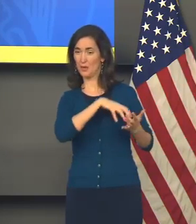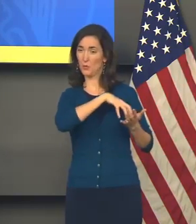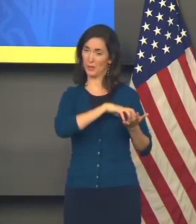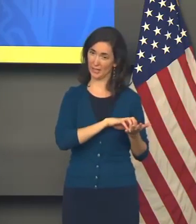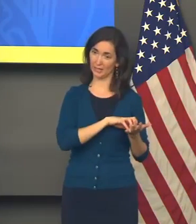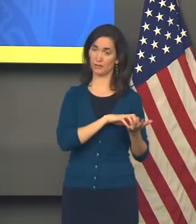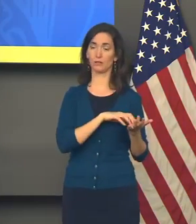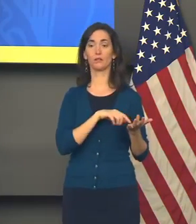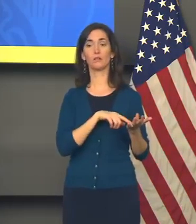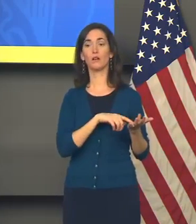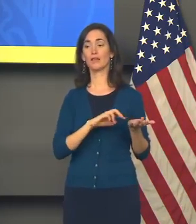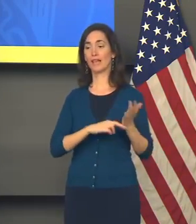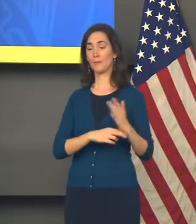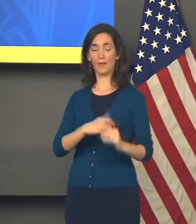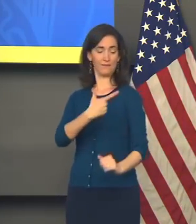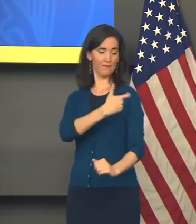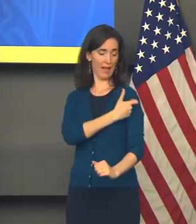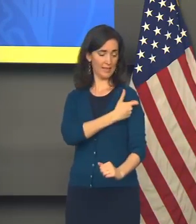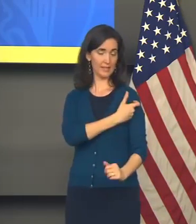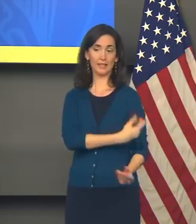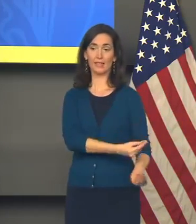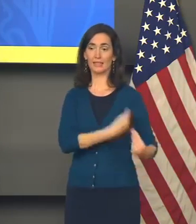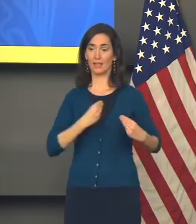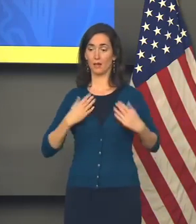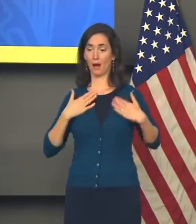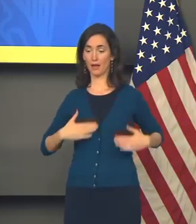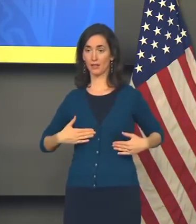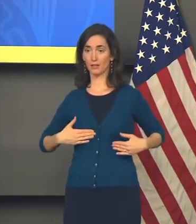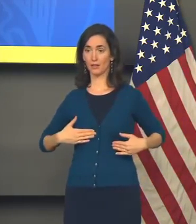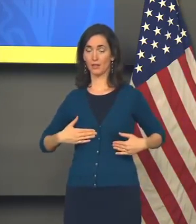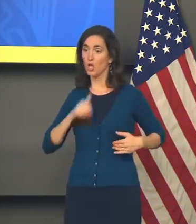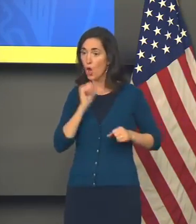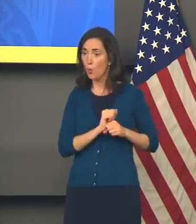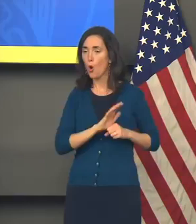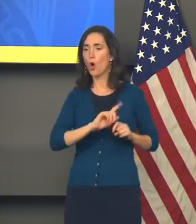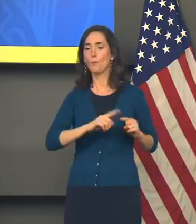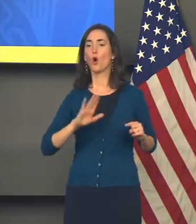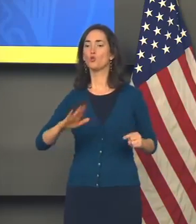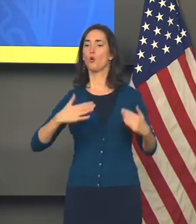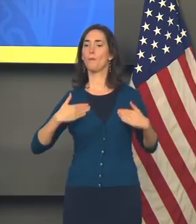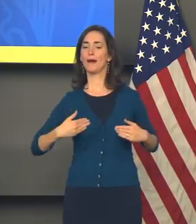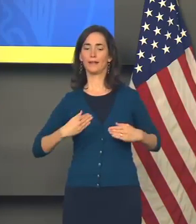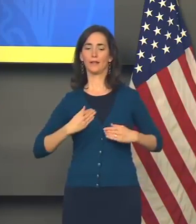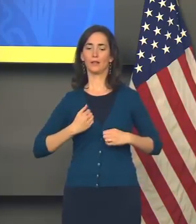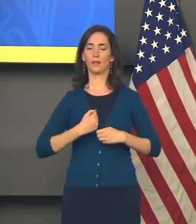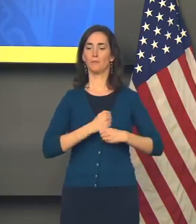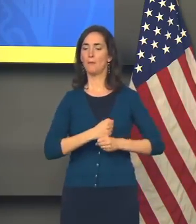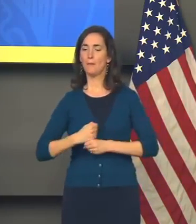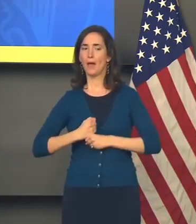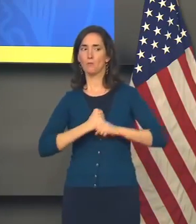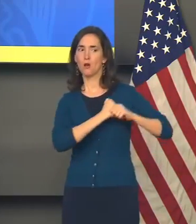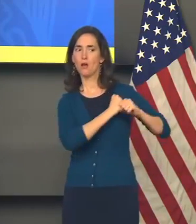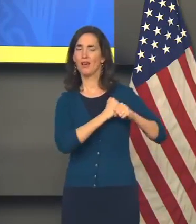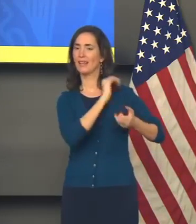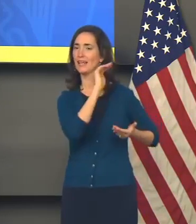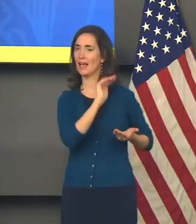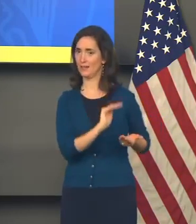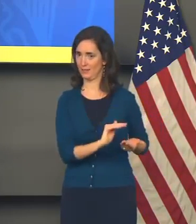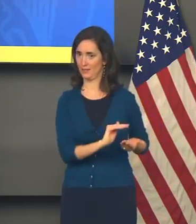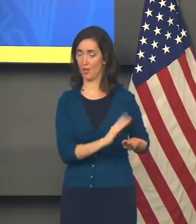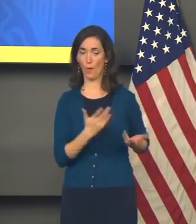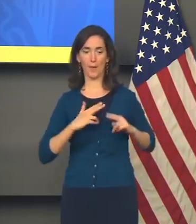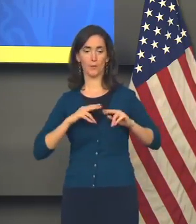a less robust immune response from that vaccine. It doesn't mean the vaccine doesn't work. It just means it's less work. You know, if